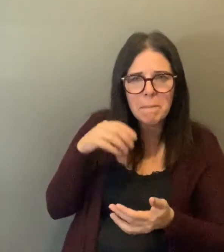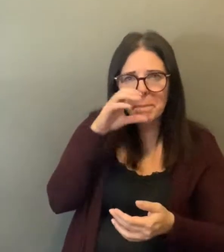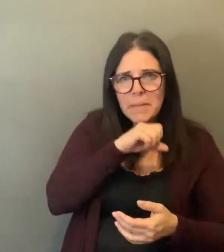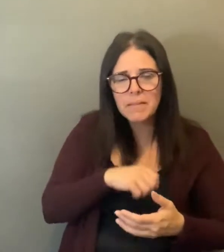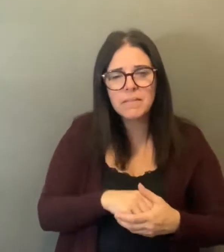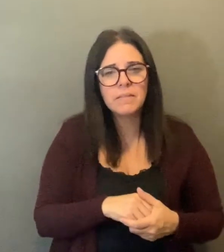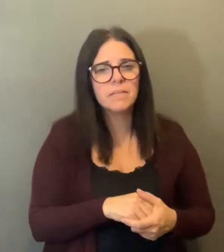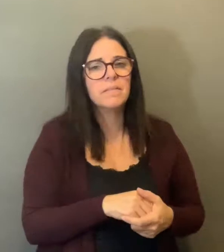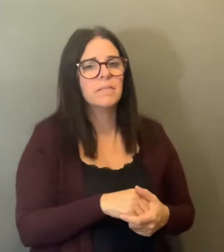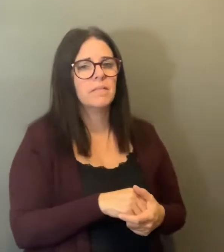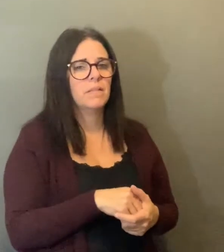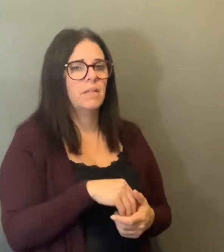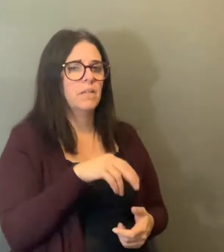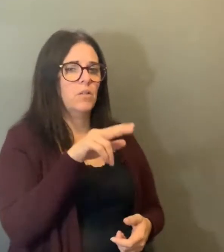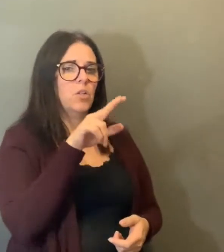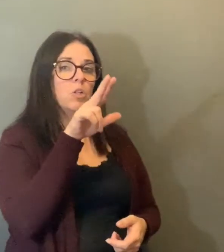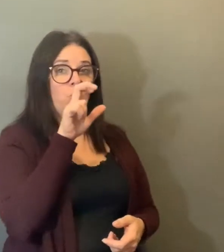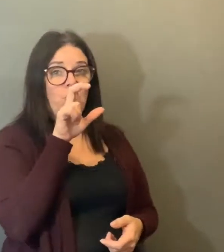365.